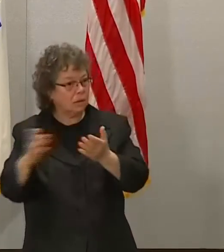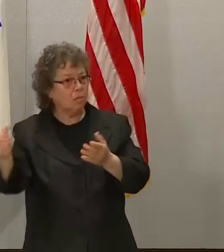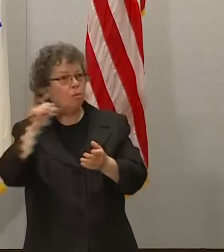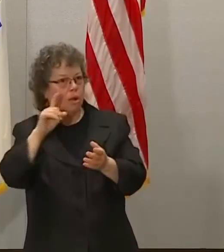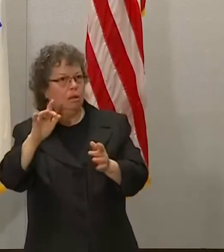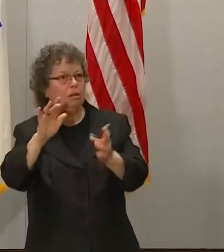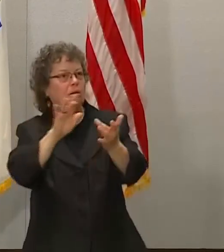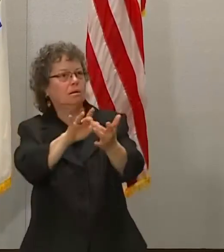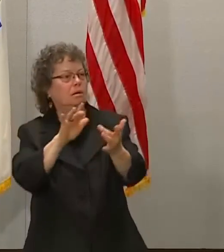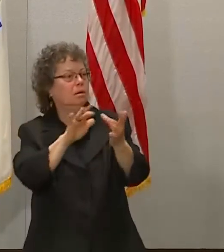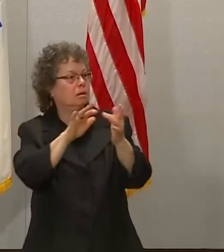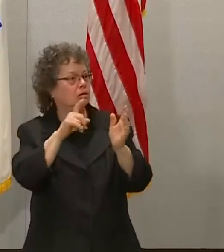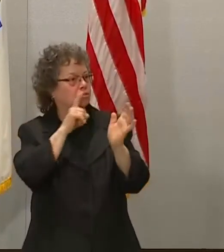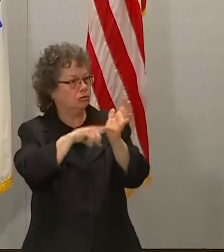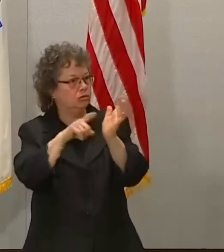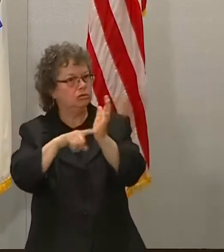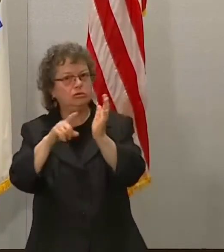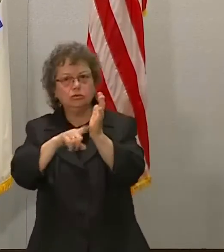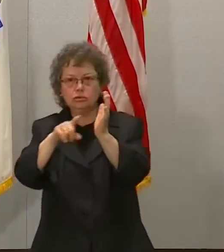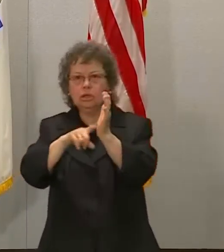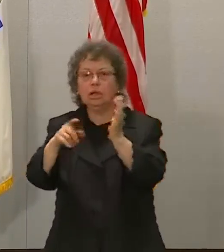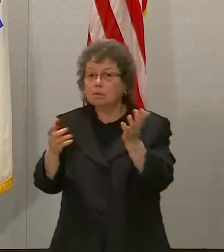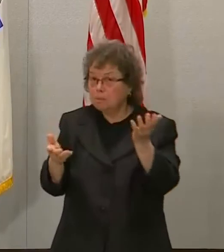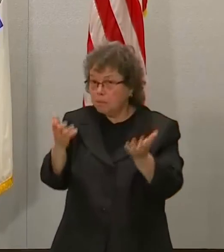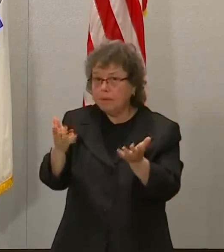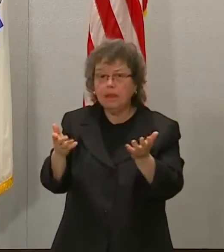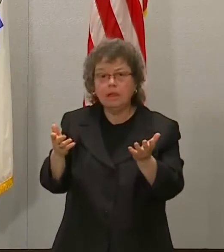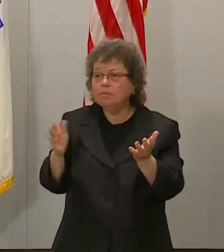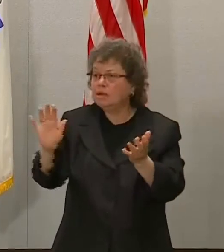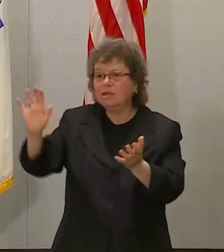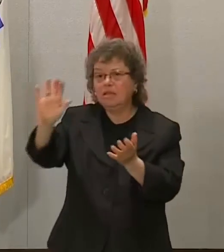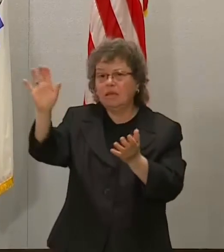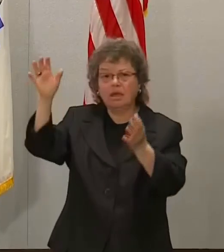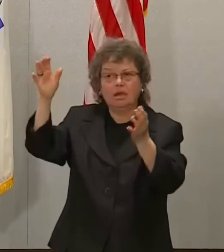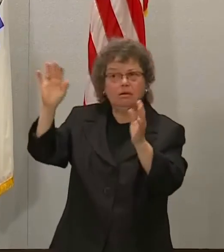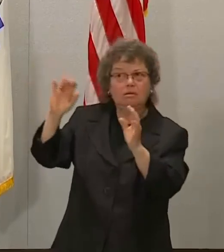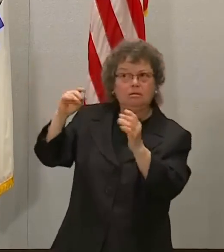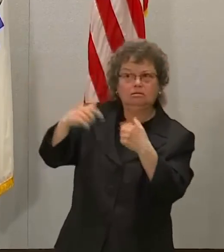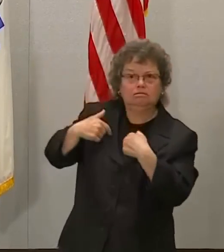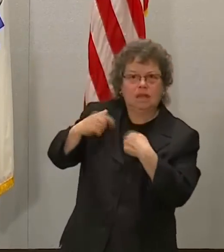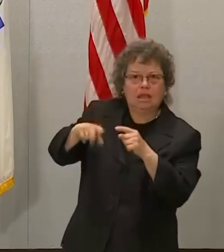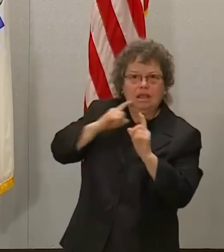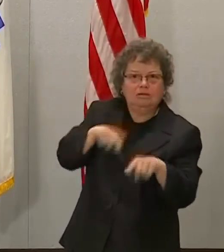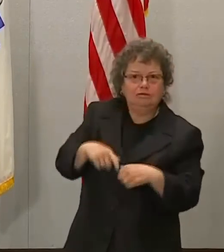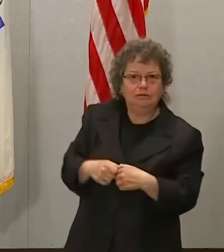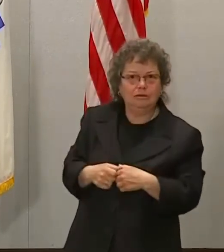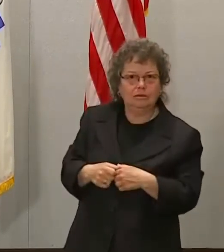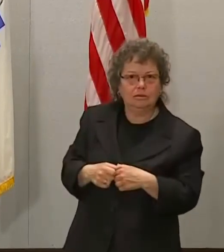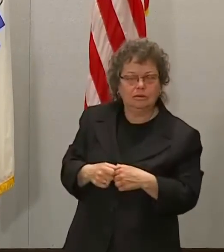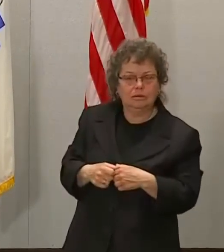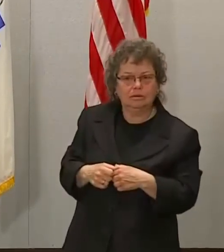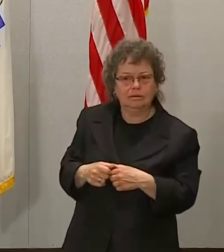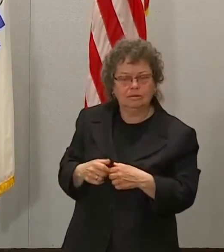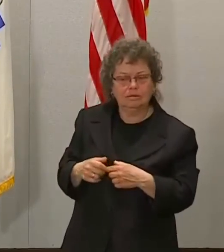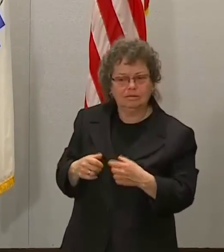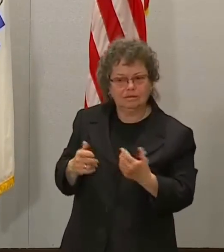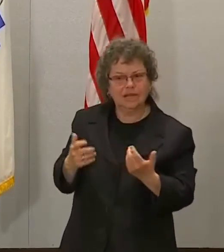there is trying to figure out how you would actually